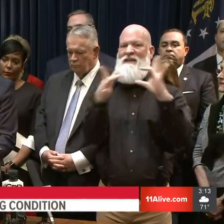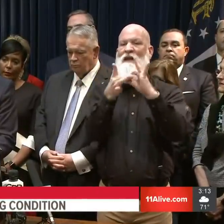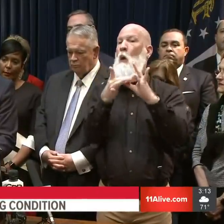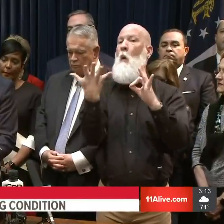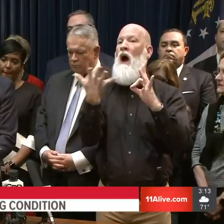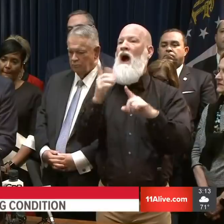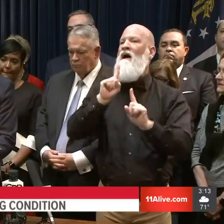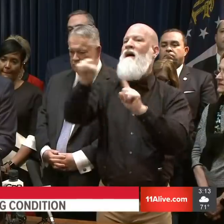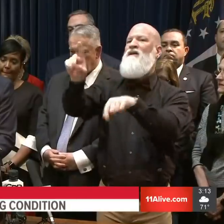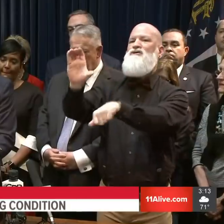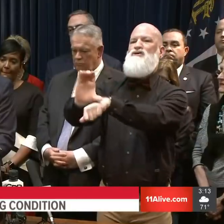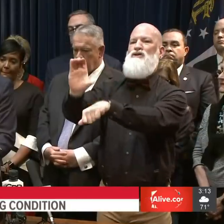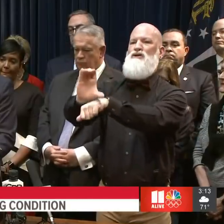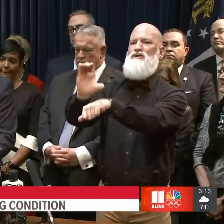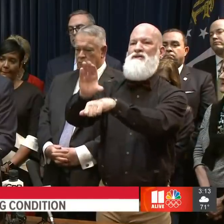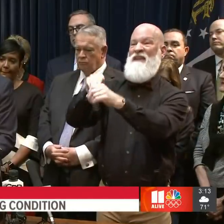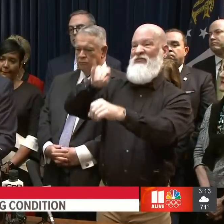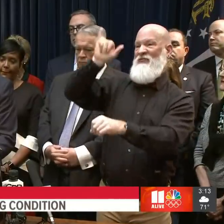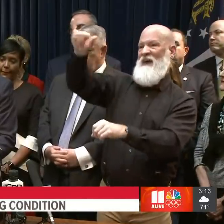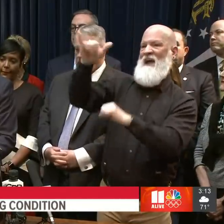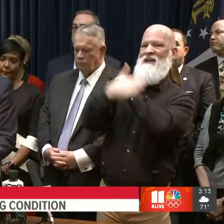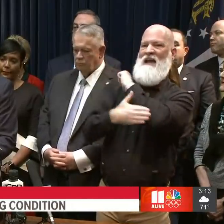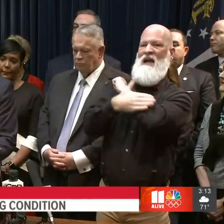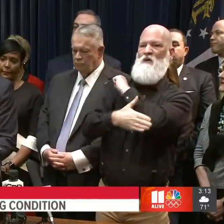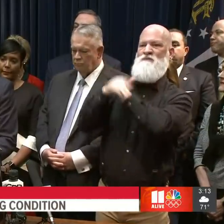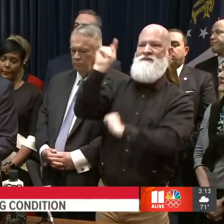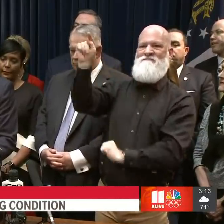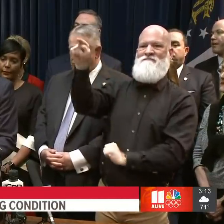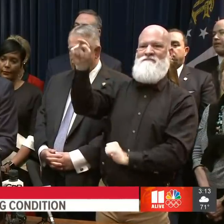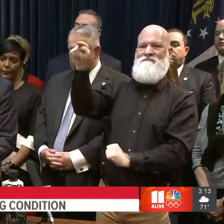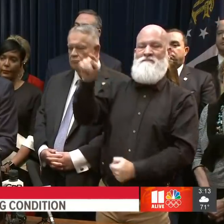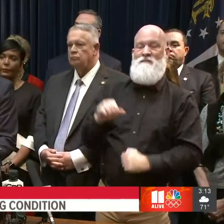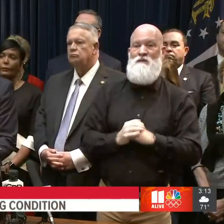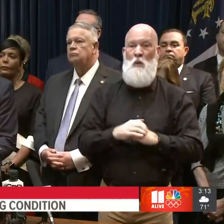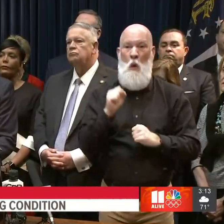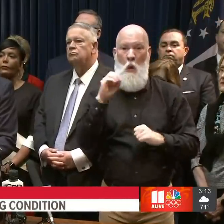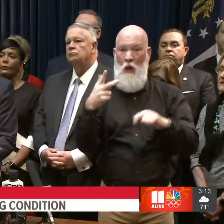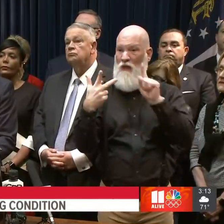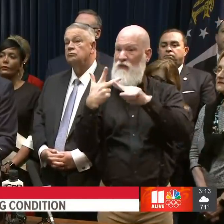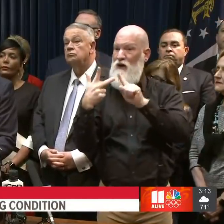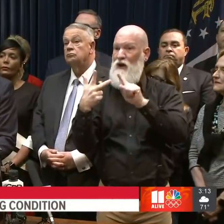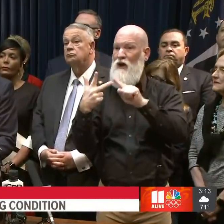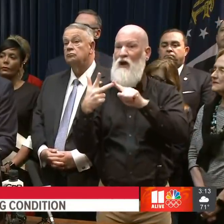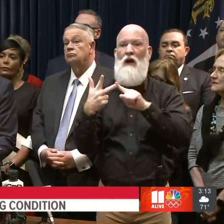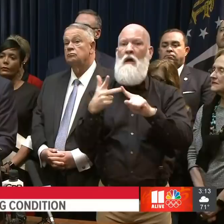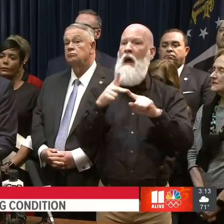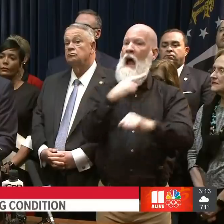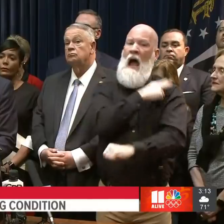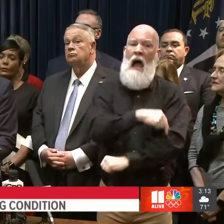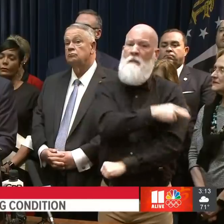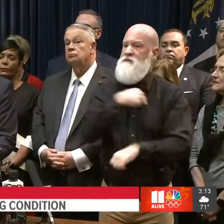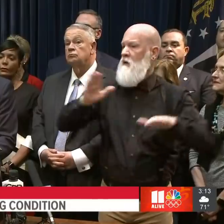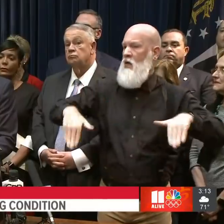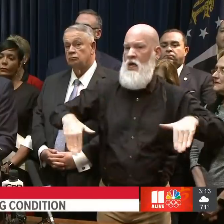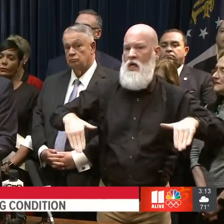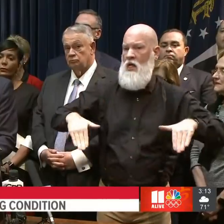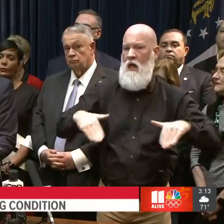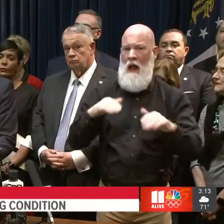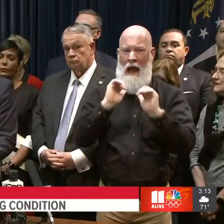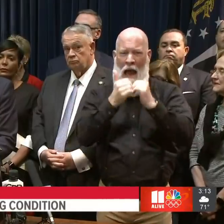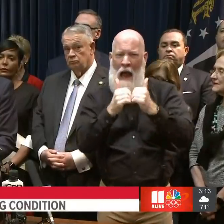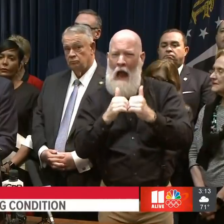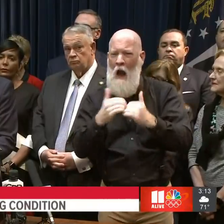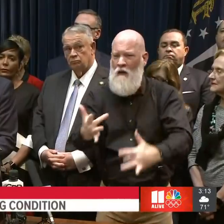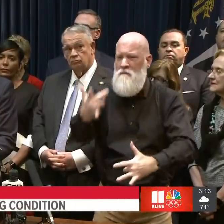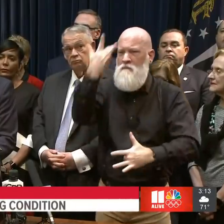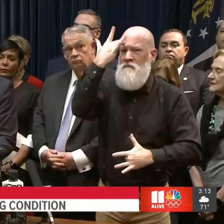Bartow County area. The third individual is not hospitalized. And while the source of the infection is unknown, this